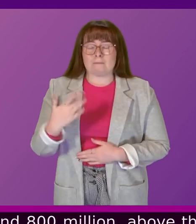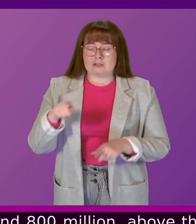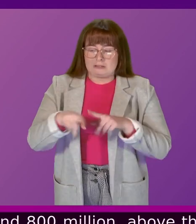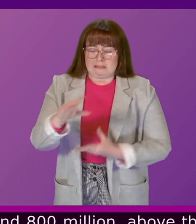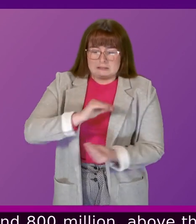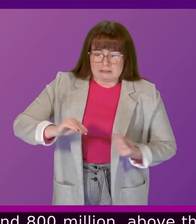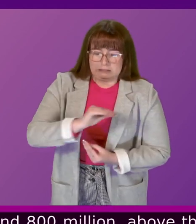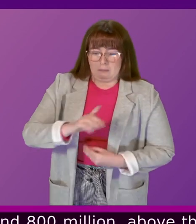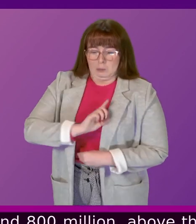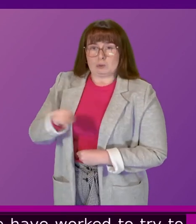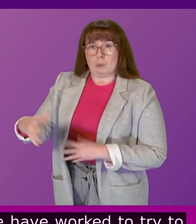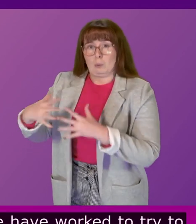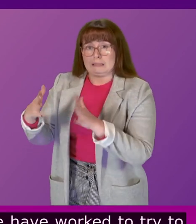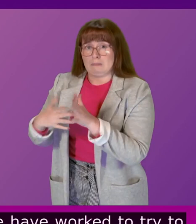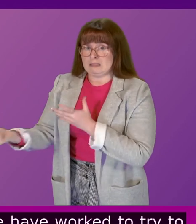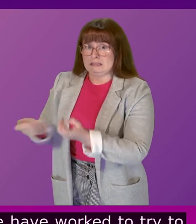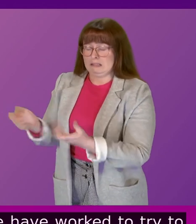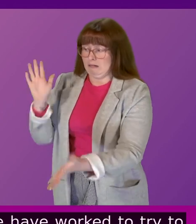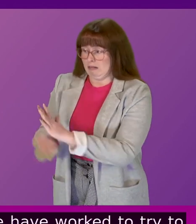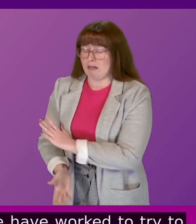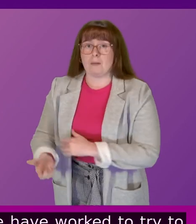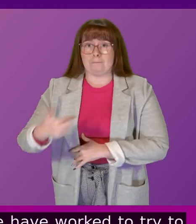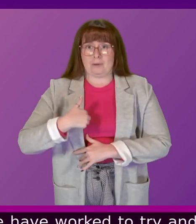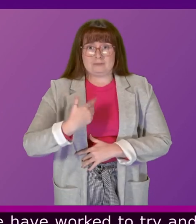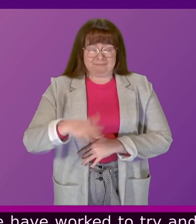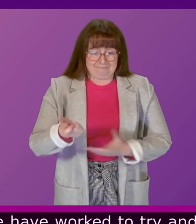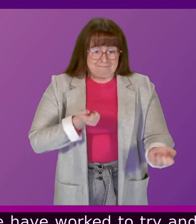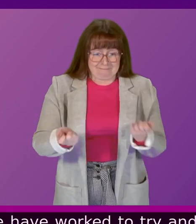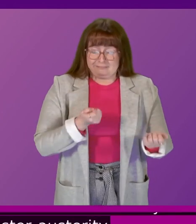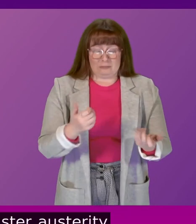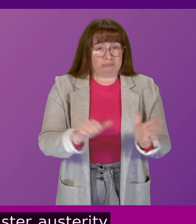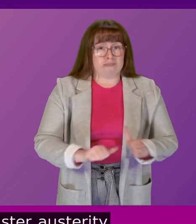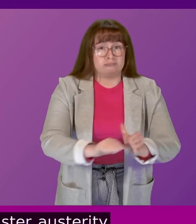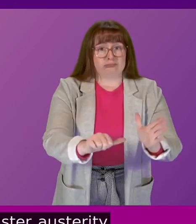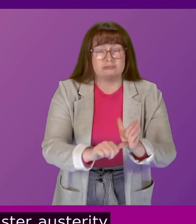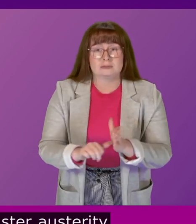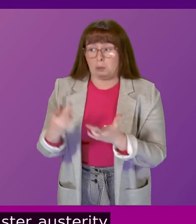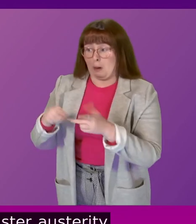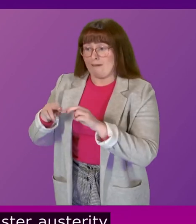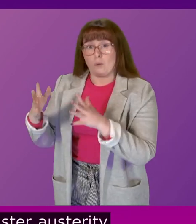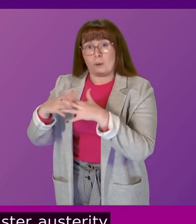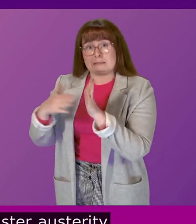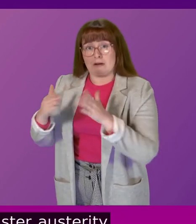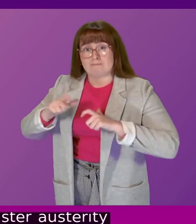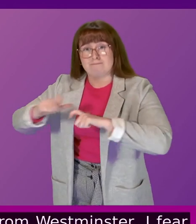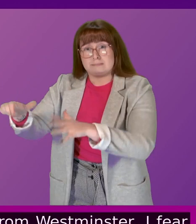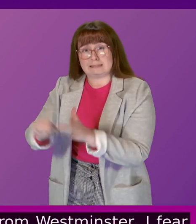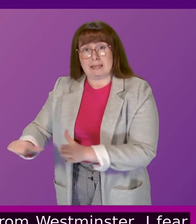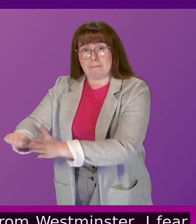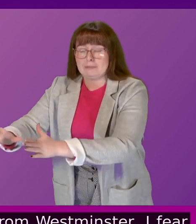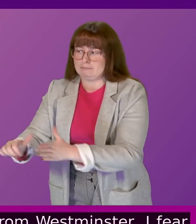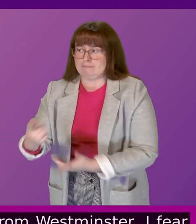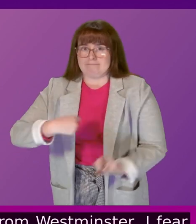of Westminster austerity, but without a change in course from Westminster, I fear we are now at the limits of what is possible to mitigate